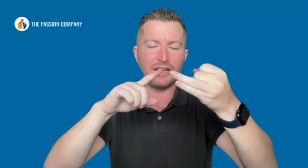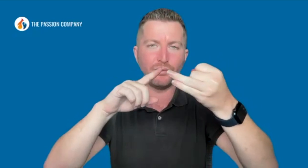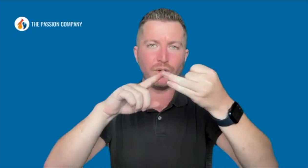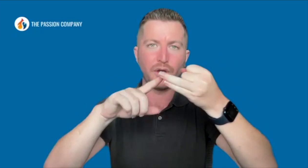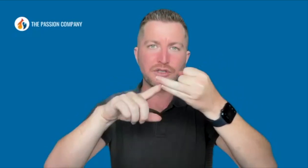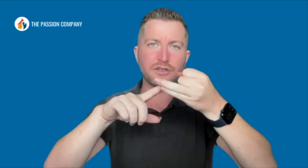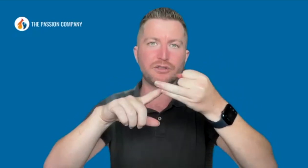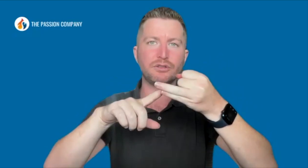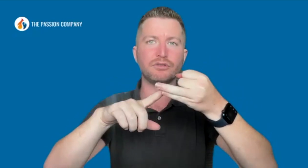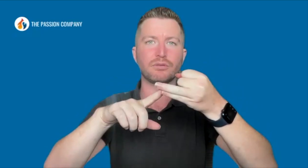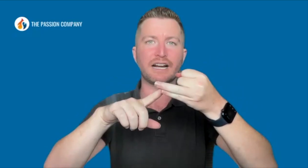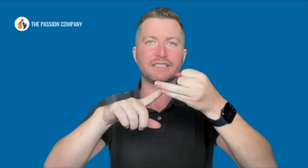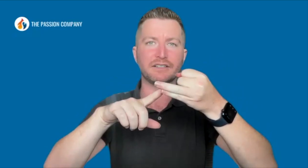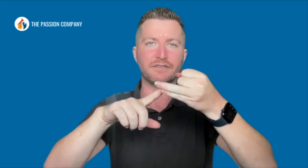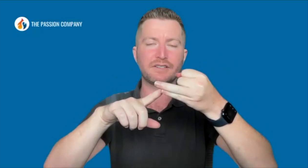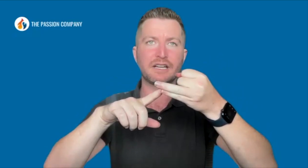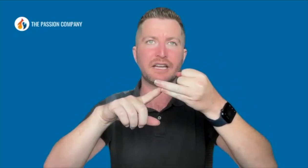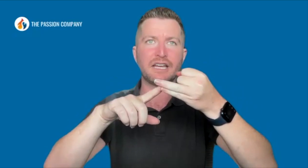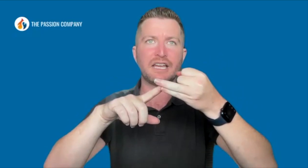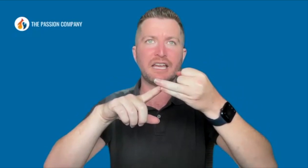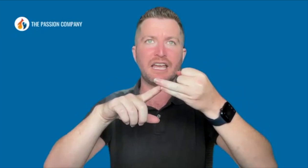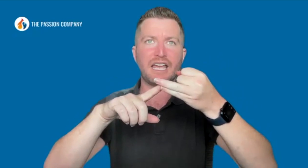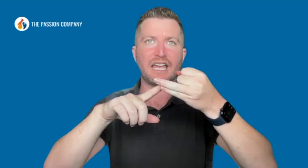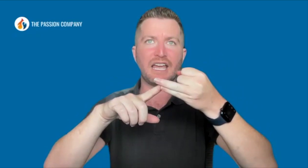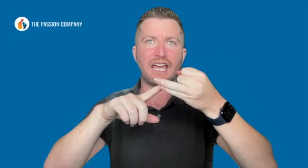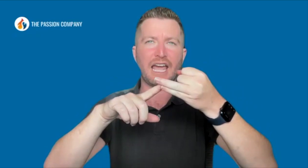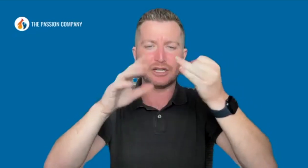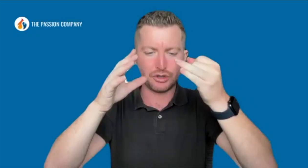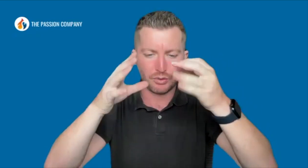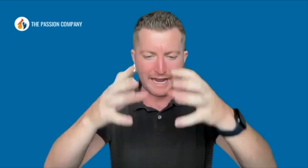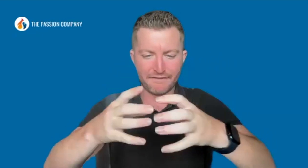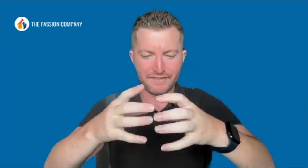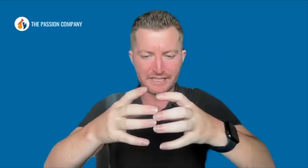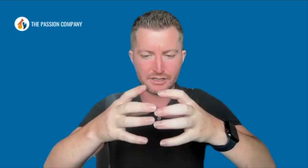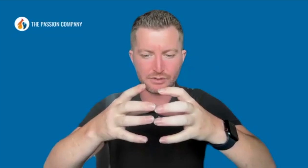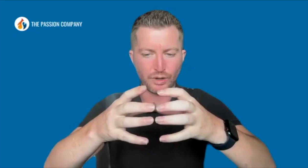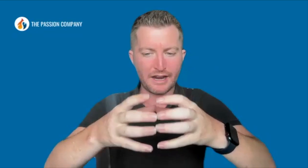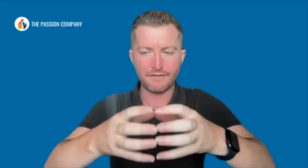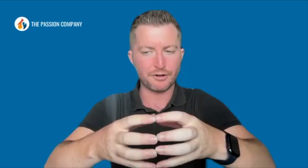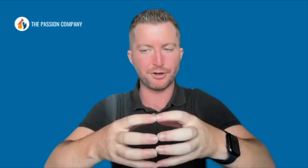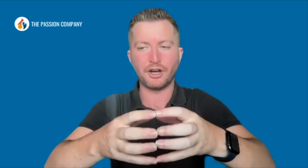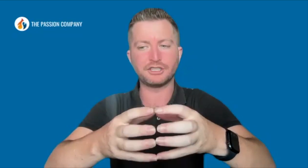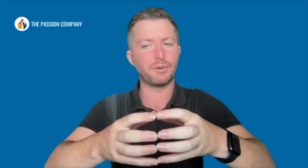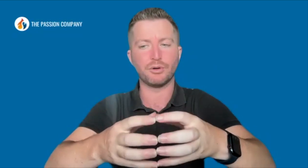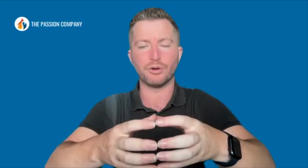when those are the two directives, and you have this whatever entrepreneurial